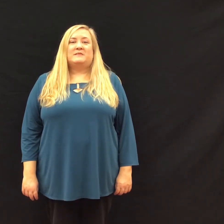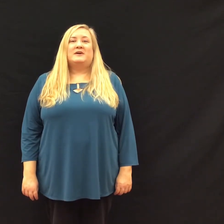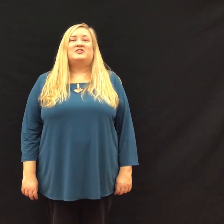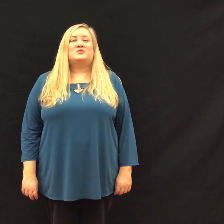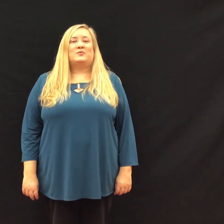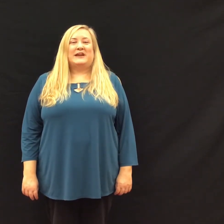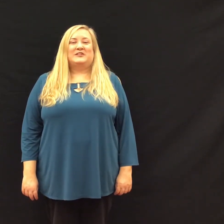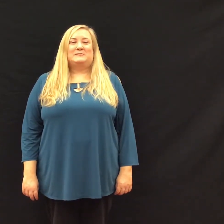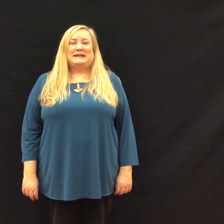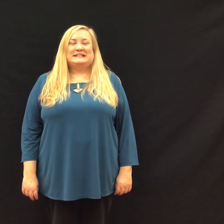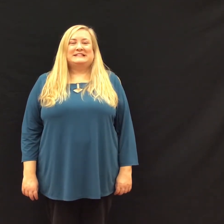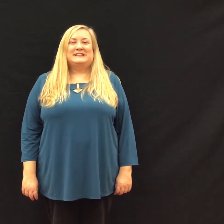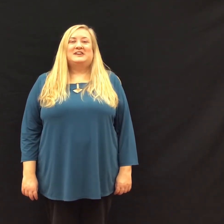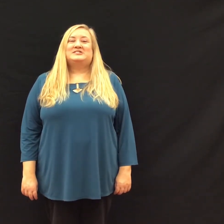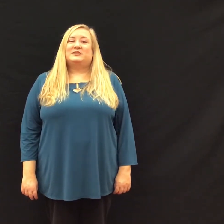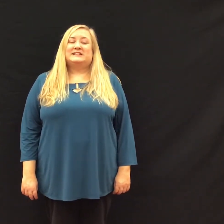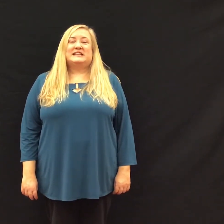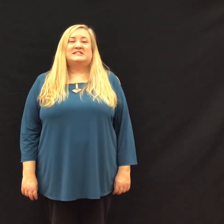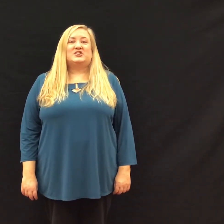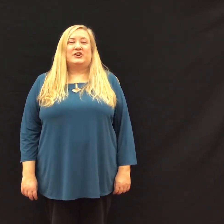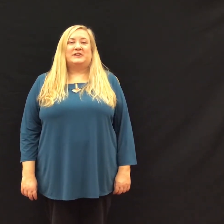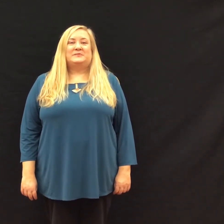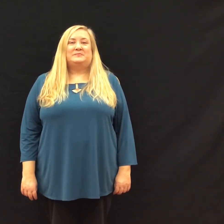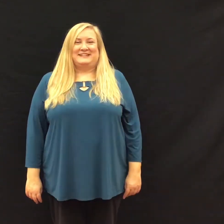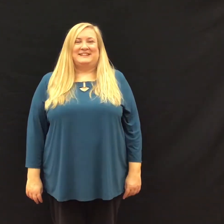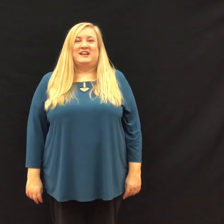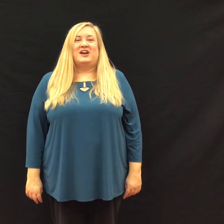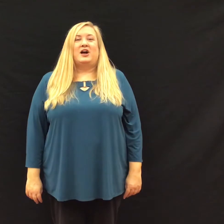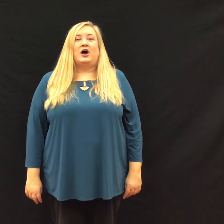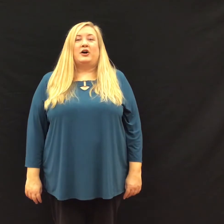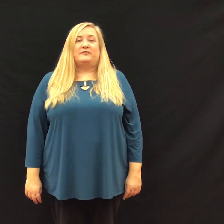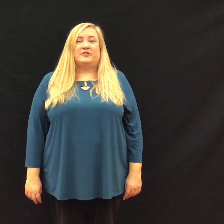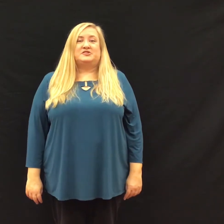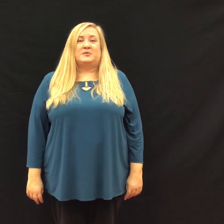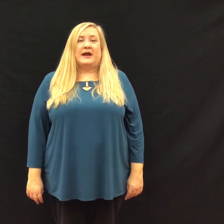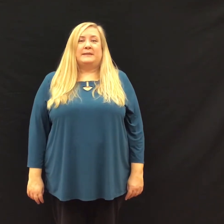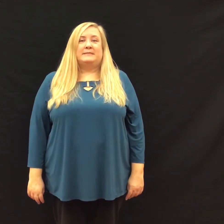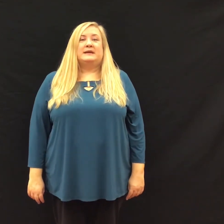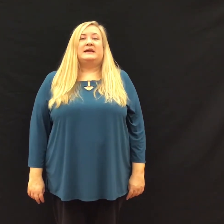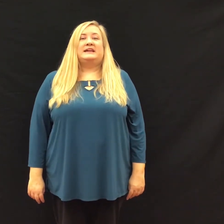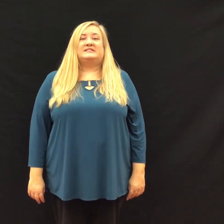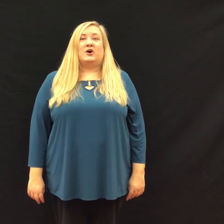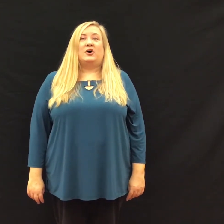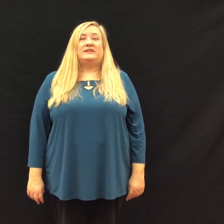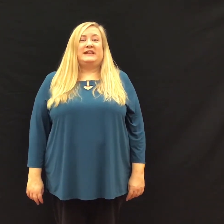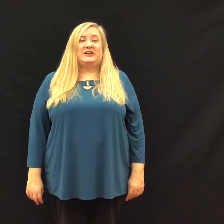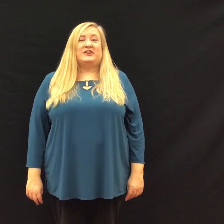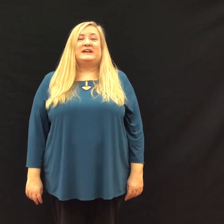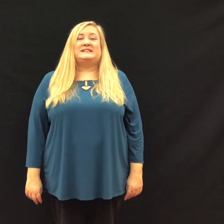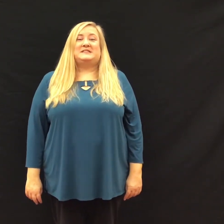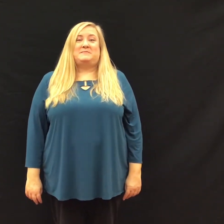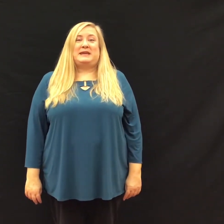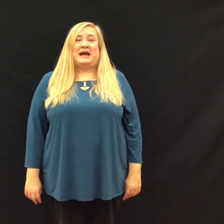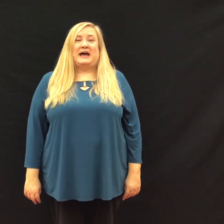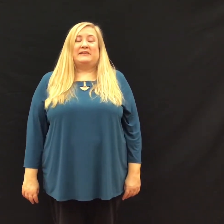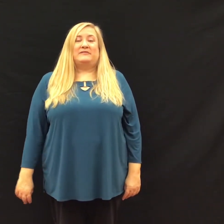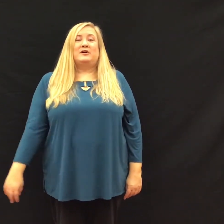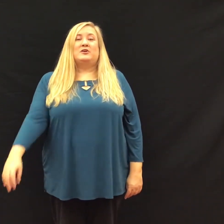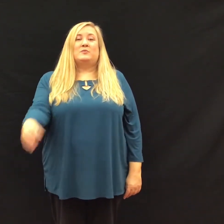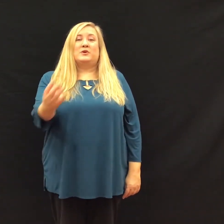to a regular beat. So let's get started. Our first rhyme is called Here is the Beehive. We're